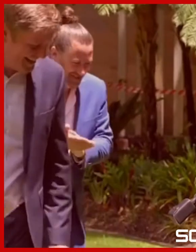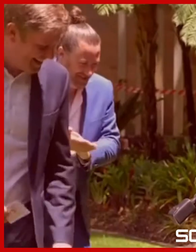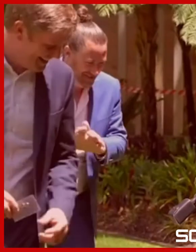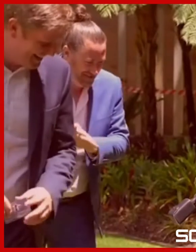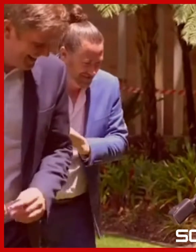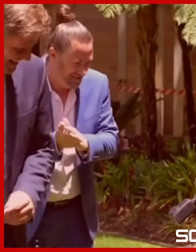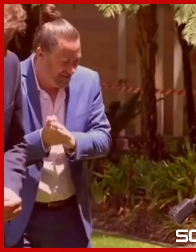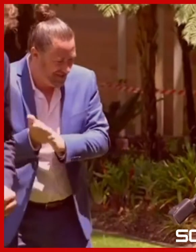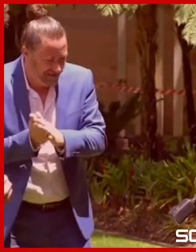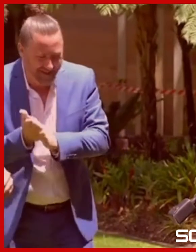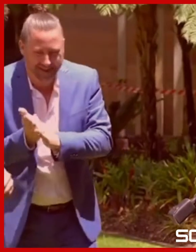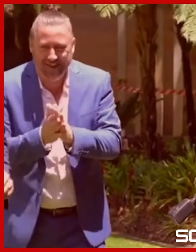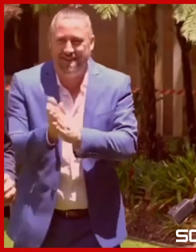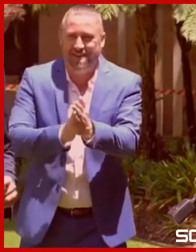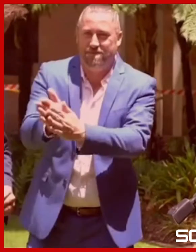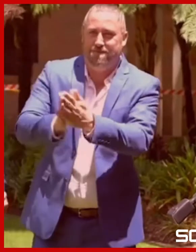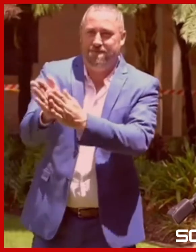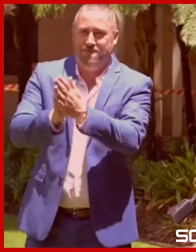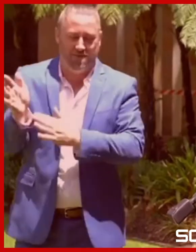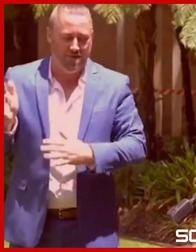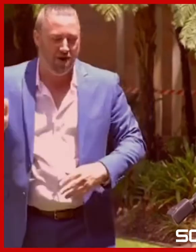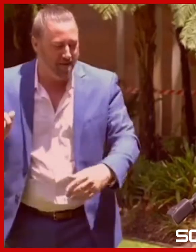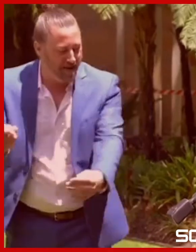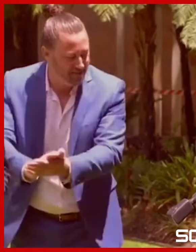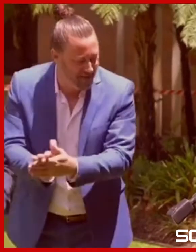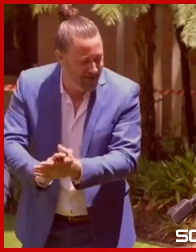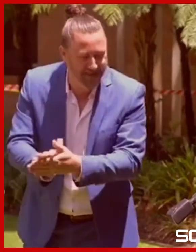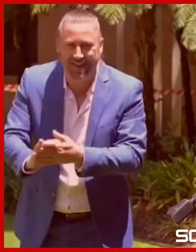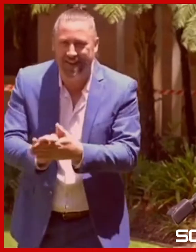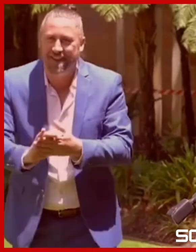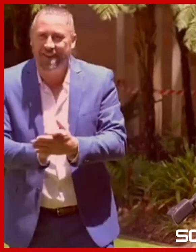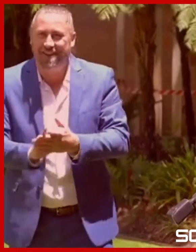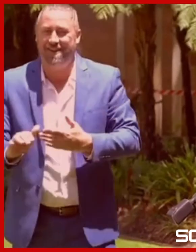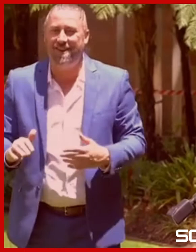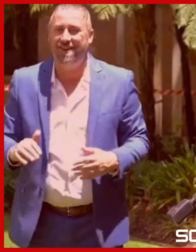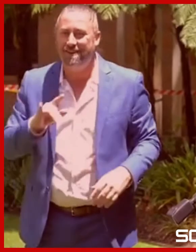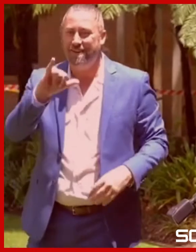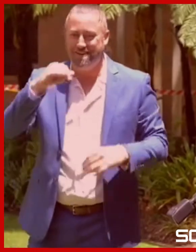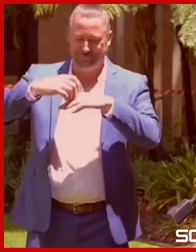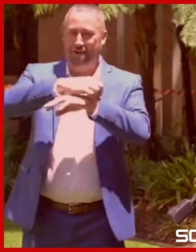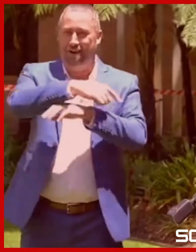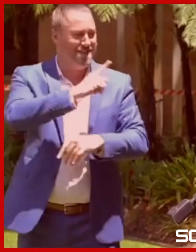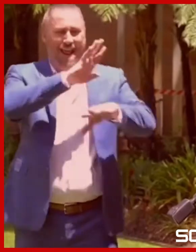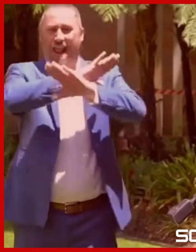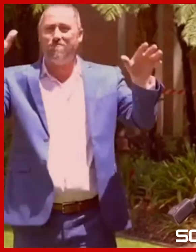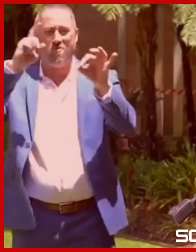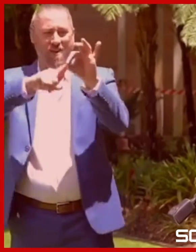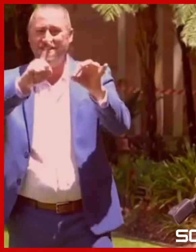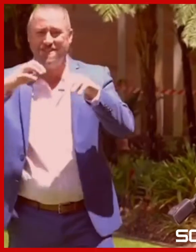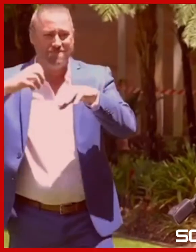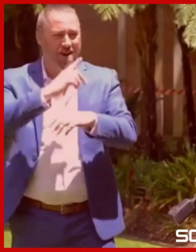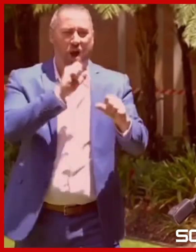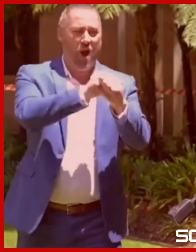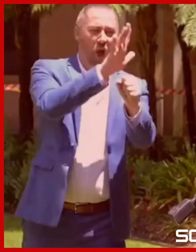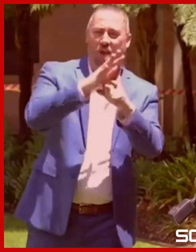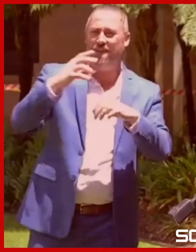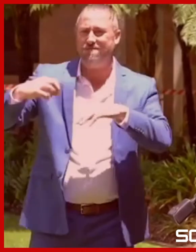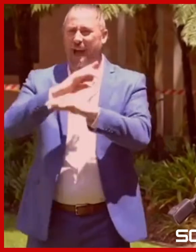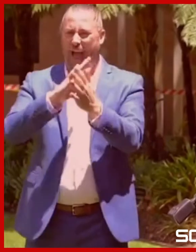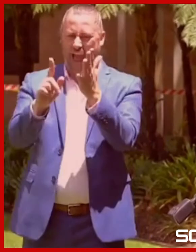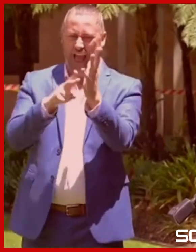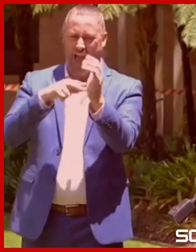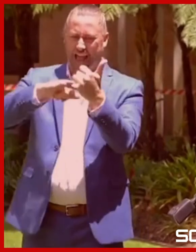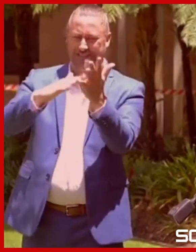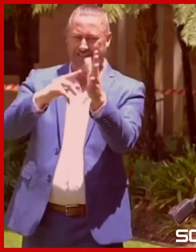He's he's wandered off okay well that was a moment wasn't it we've got COVID and we've got Huntsman.